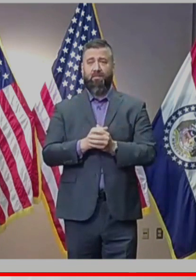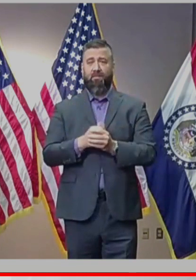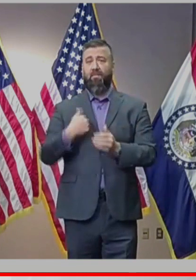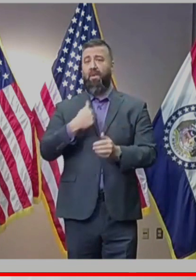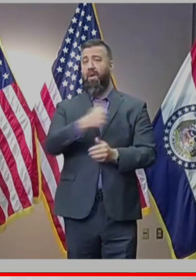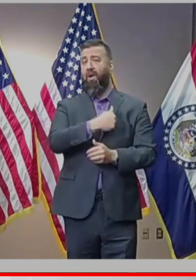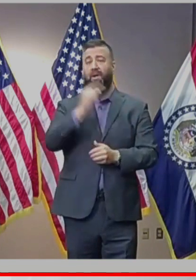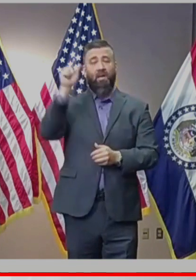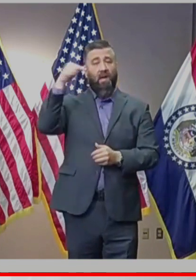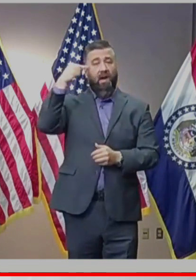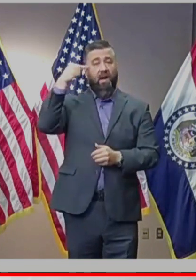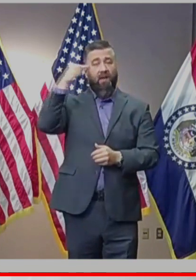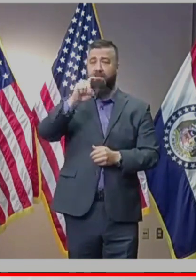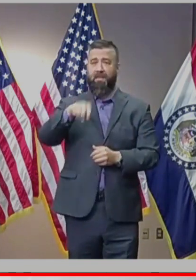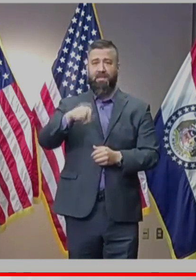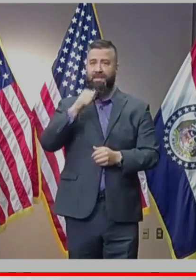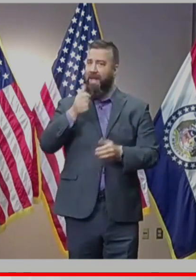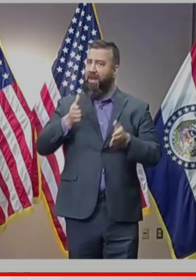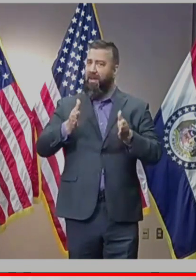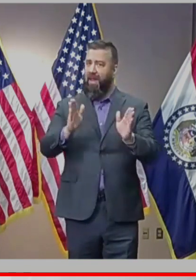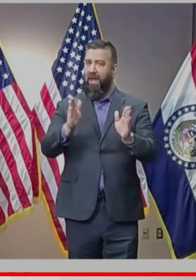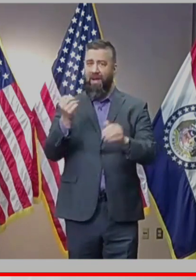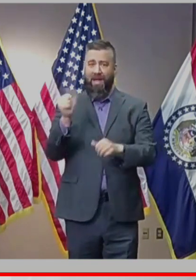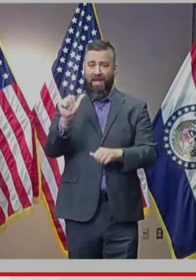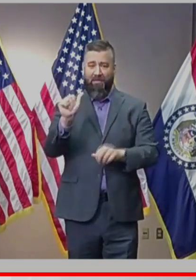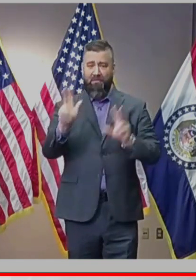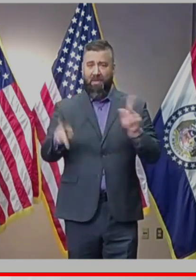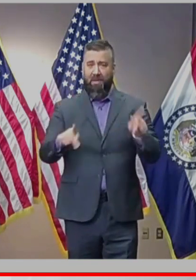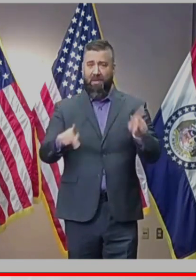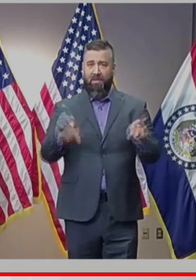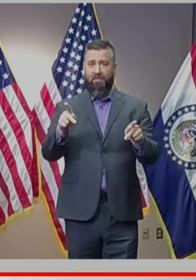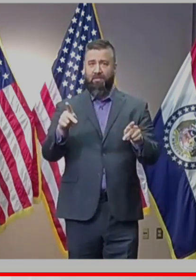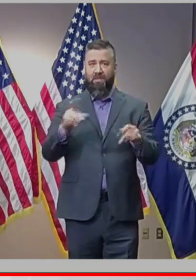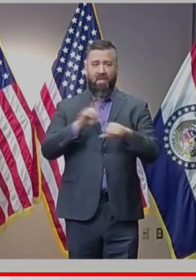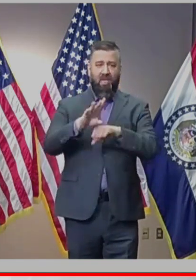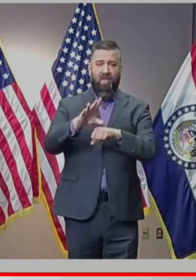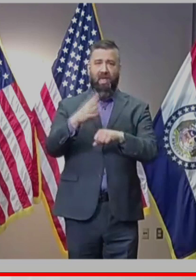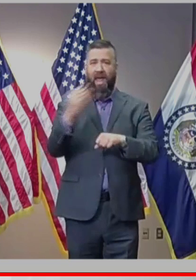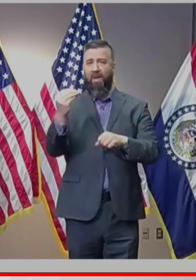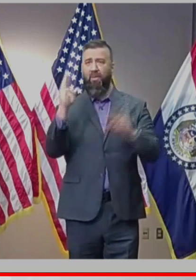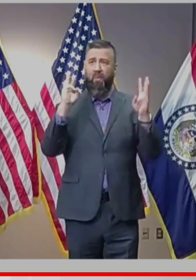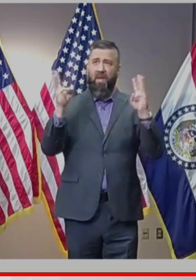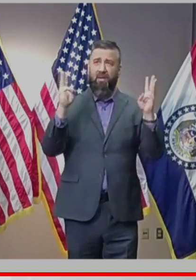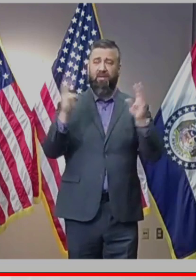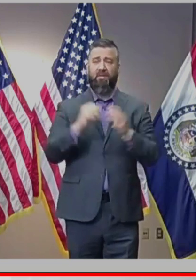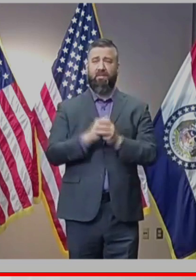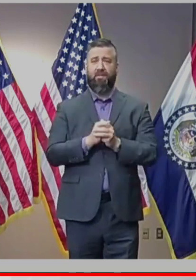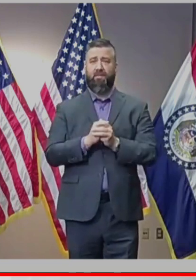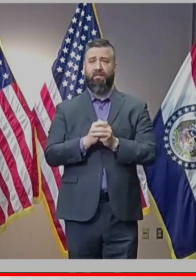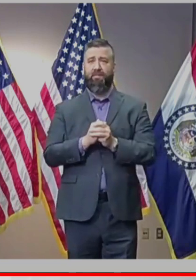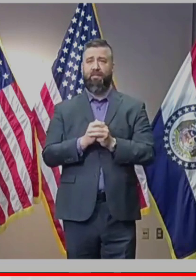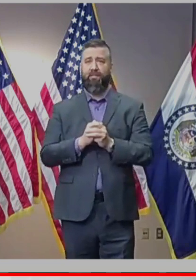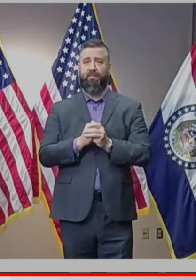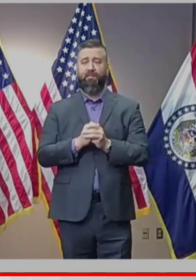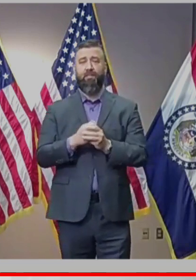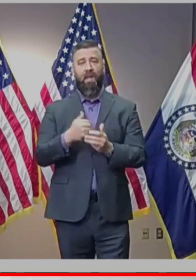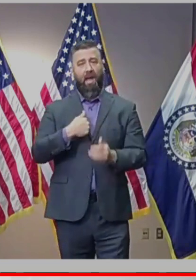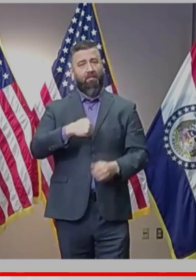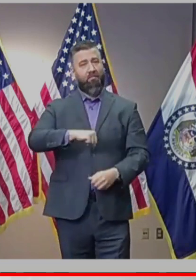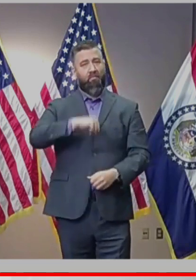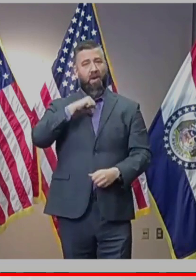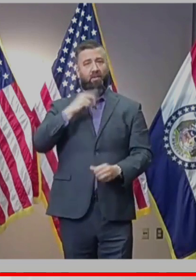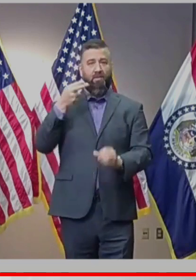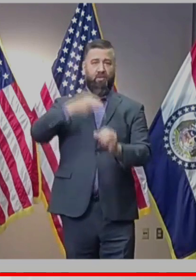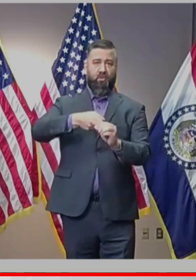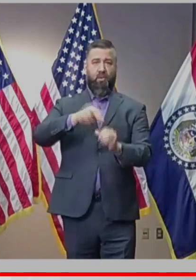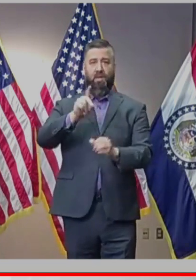government must not allow any of us to go without shelter during this public health crisis. I am proud to join